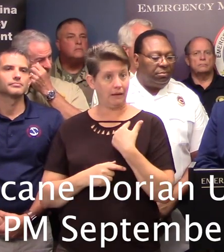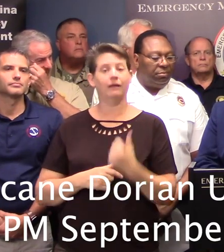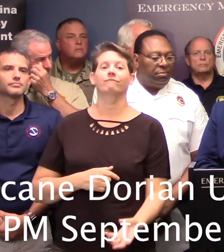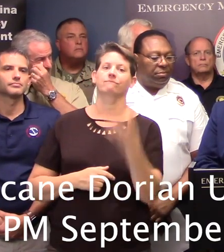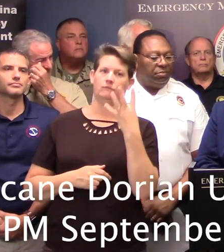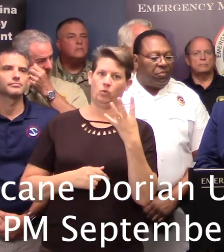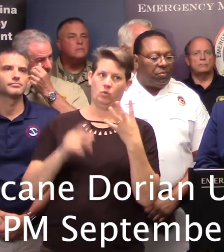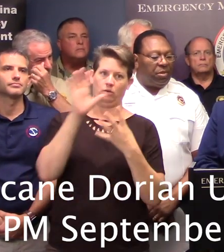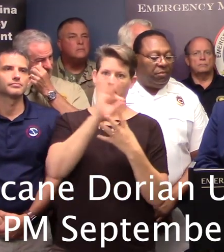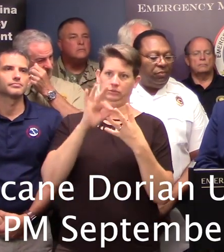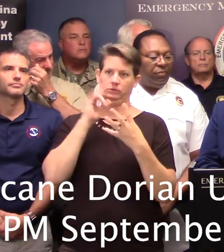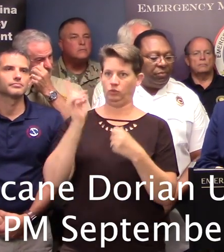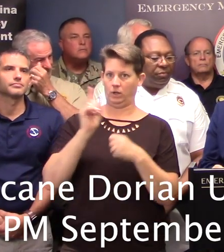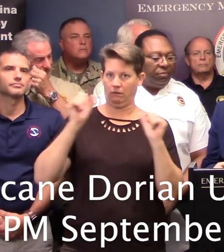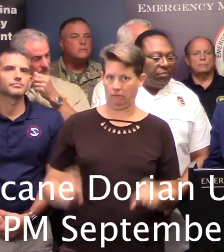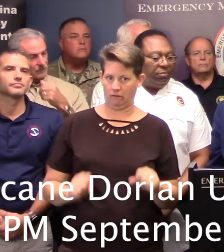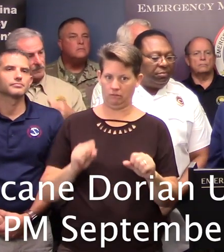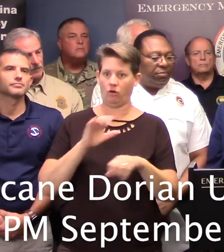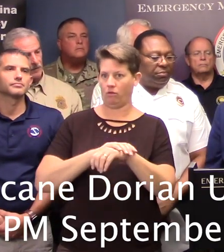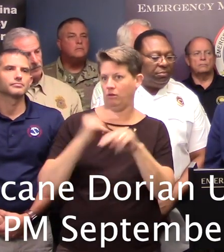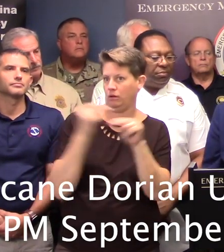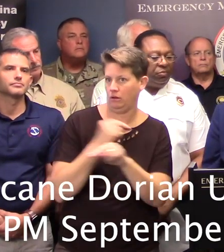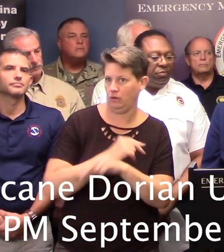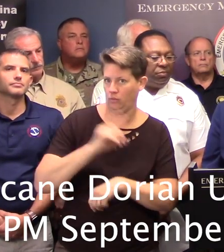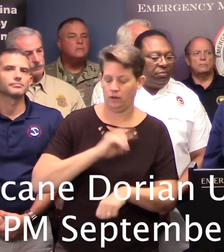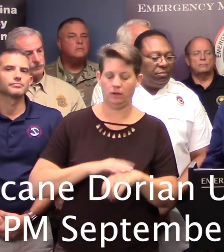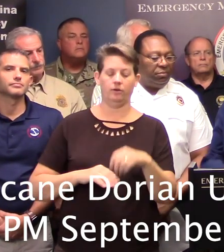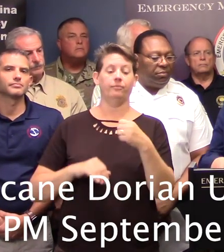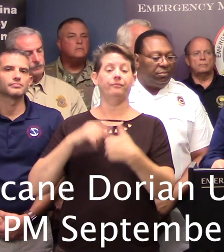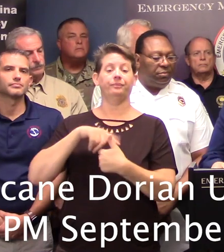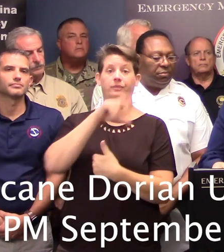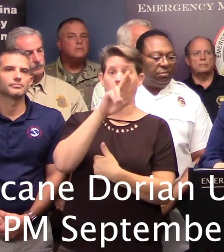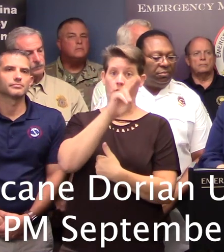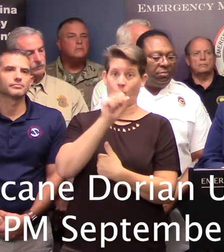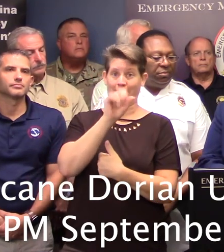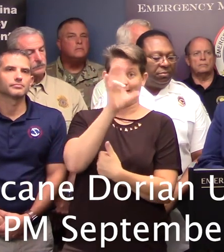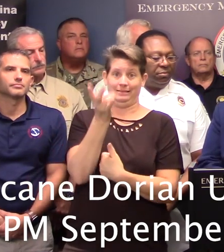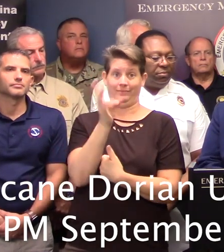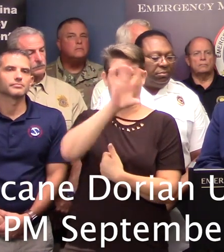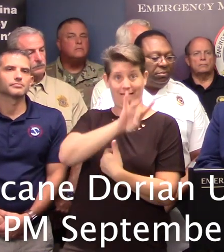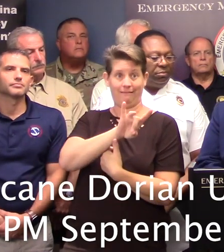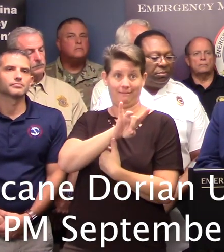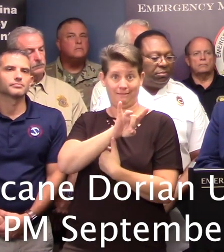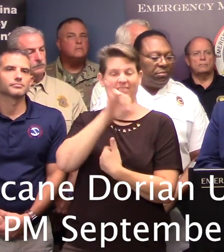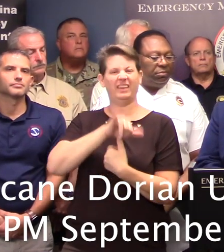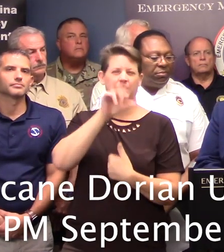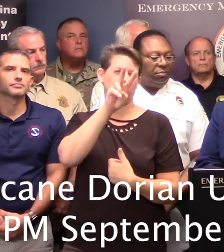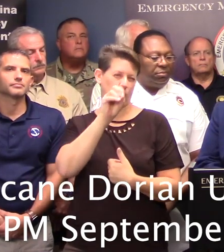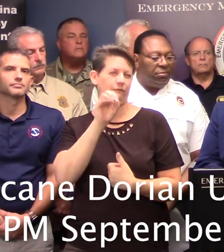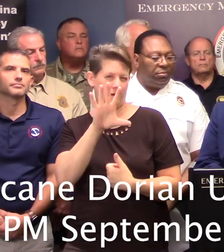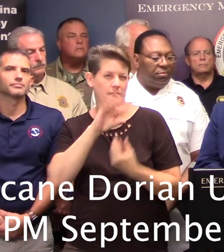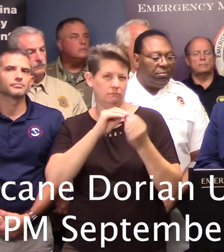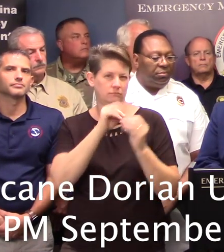options for you. You can get on I-26 westbound at US 78, which is the 205